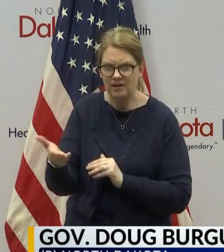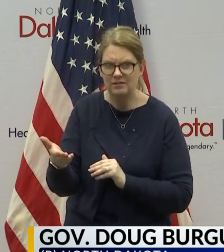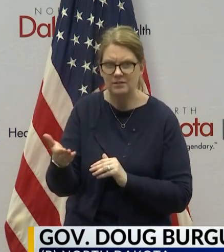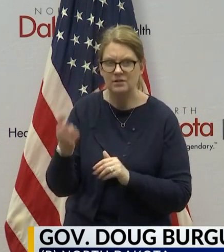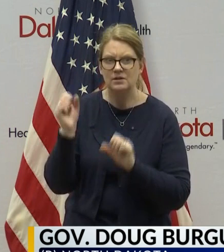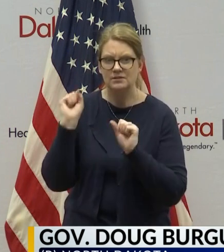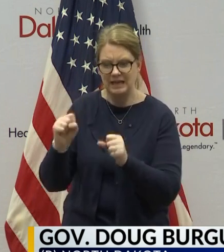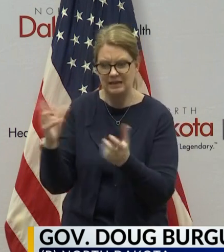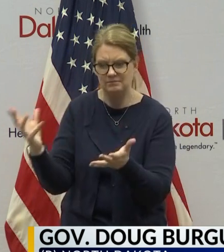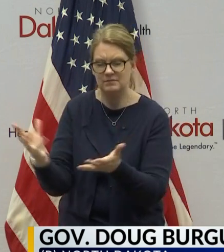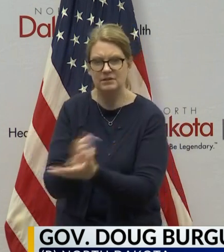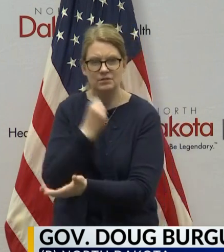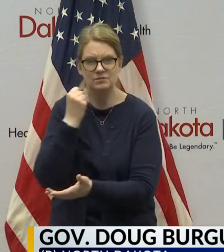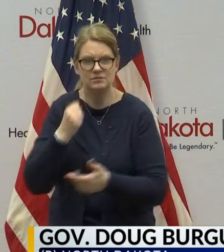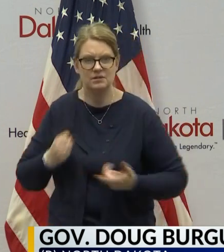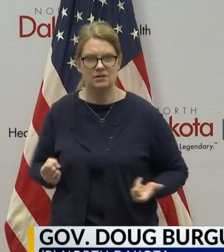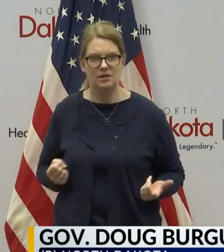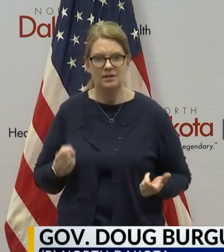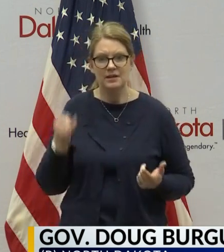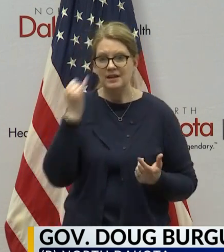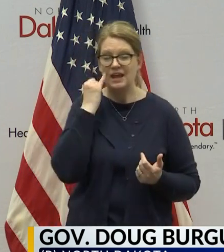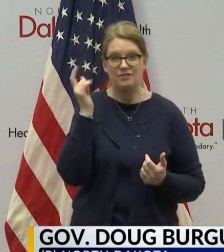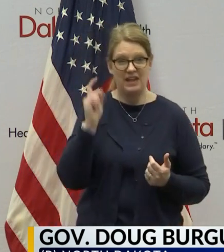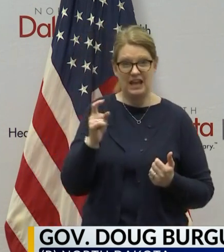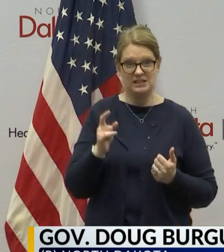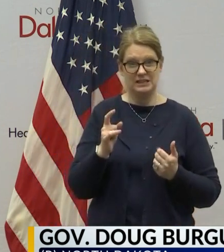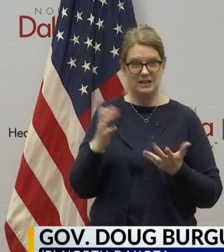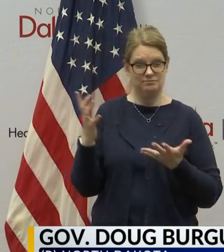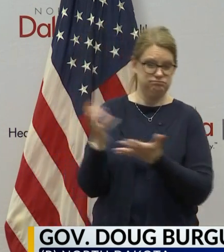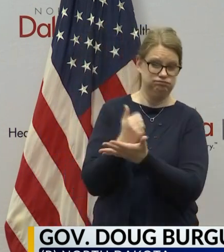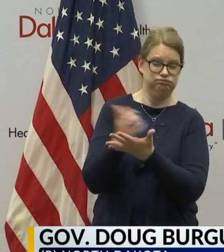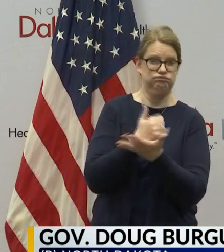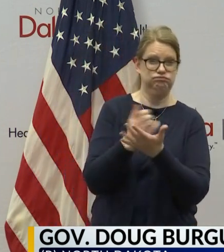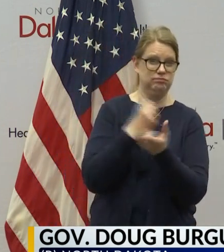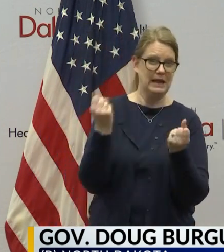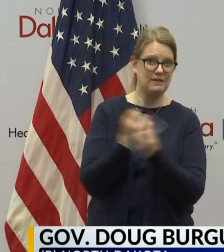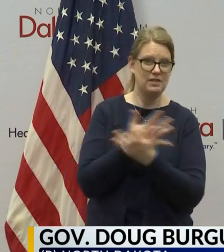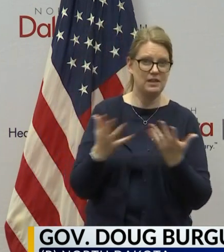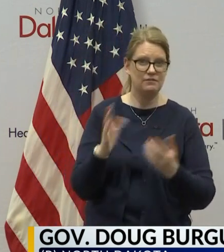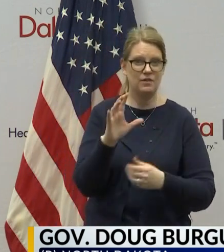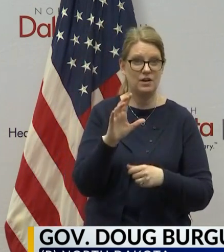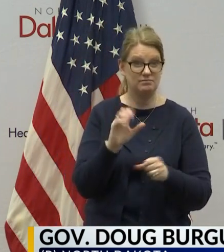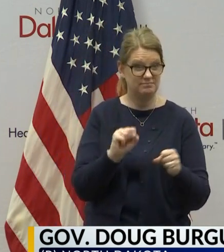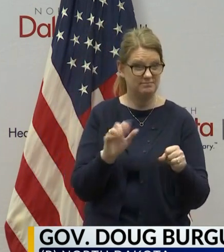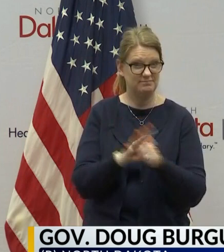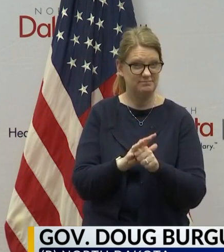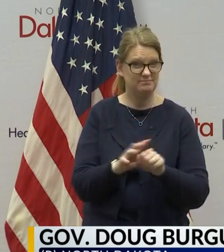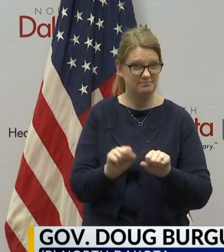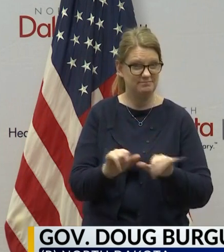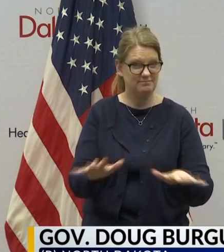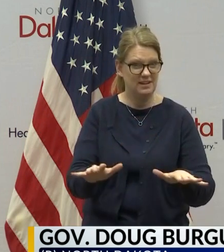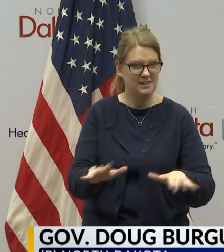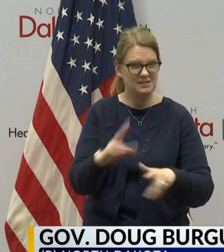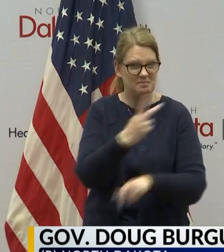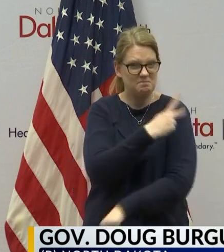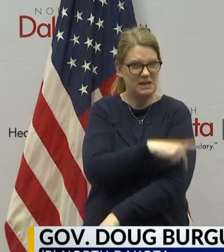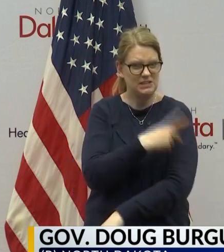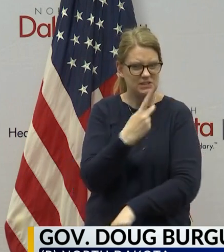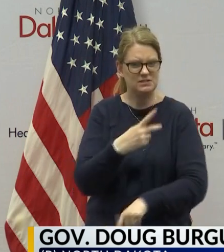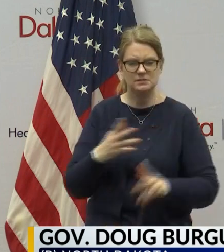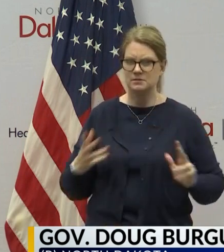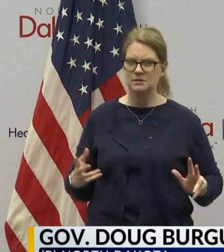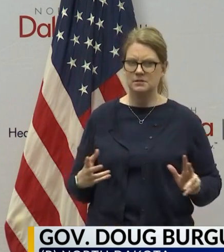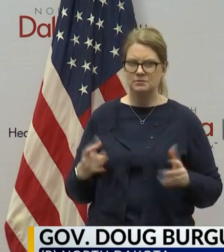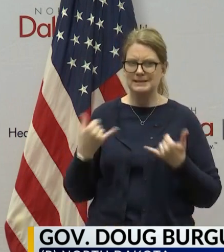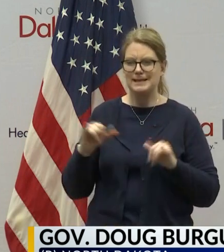state if we had to pull out every stop and use every single bed for COVID. So, so far, we're, again, well